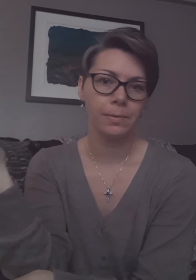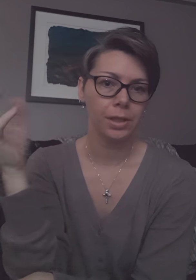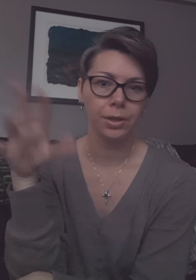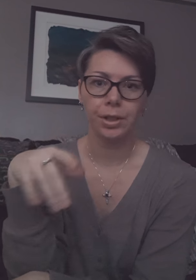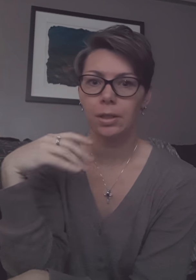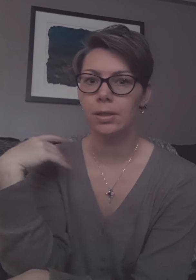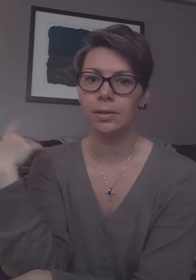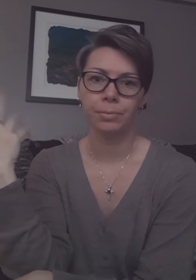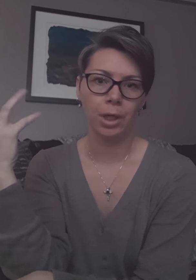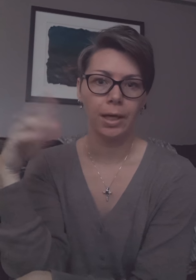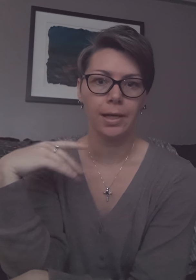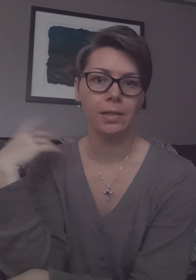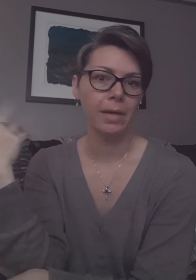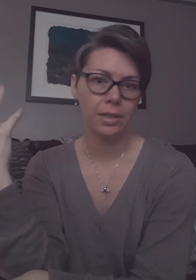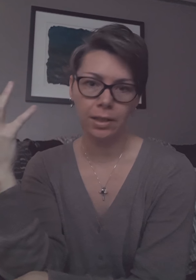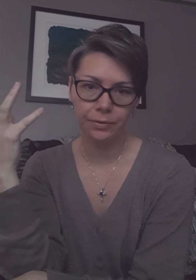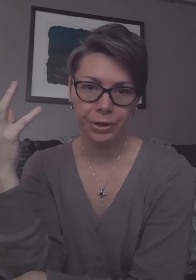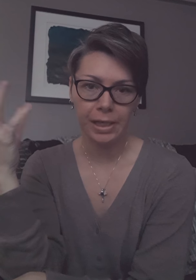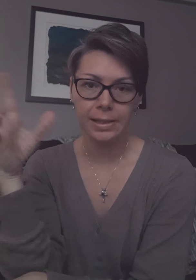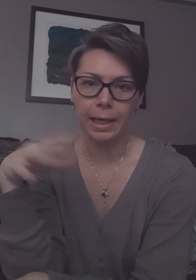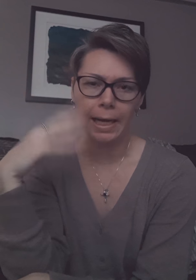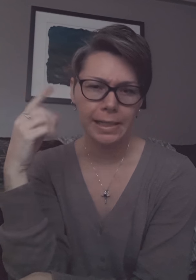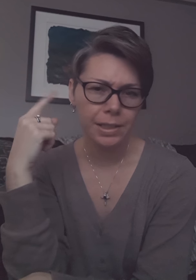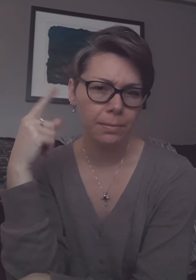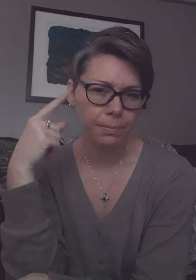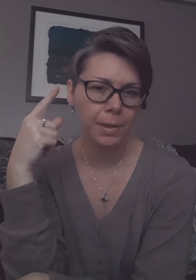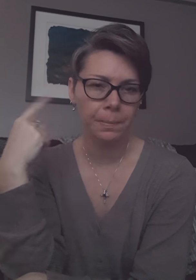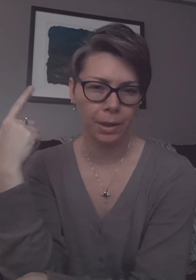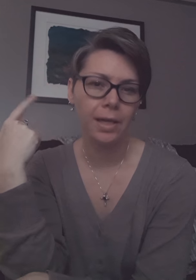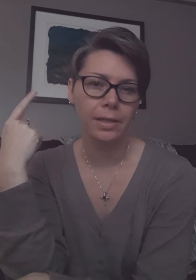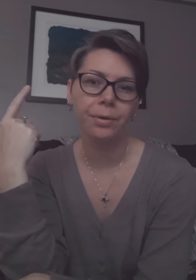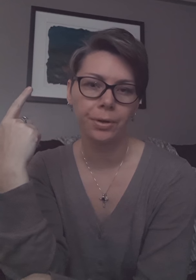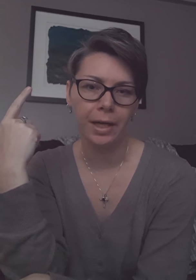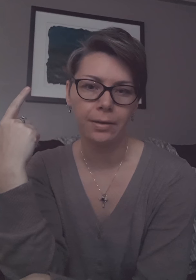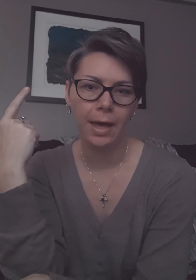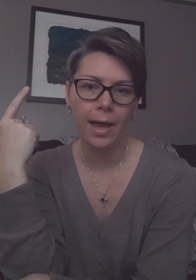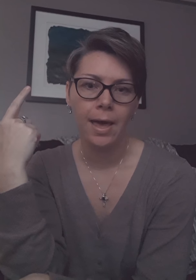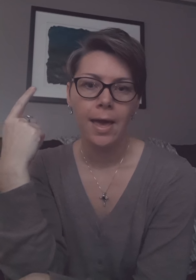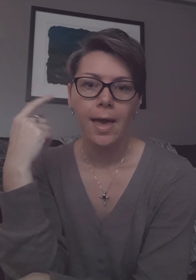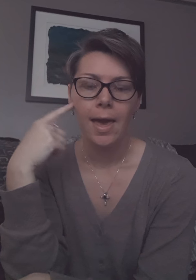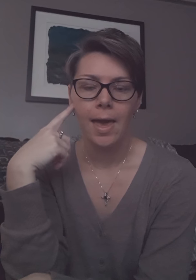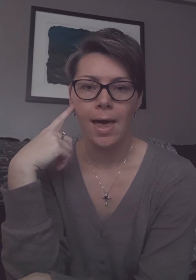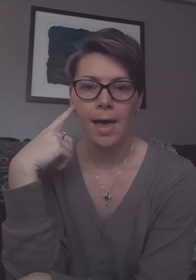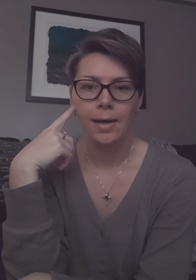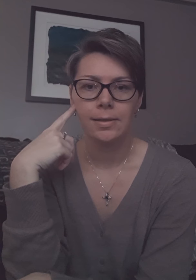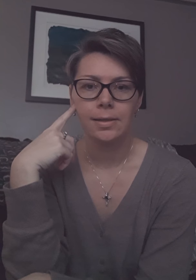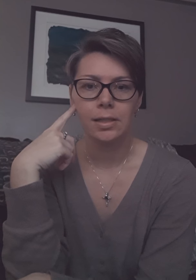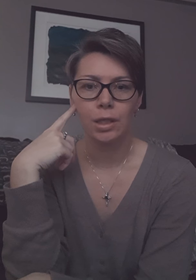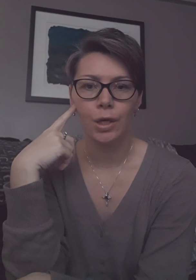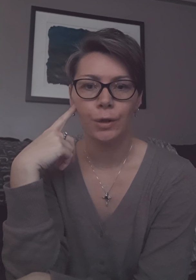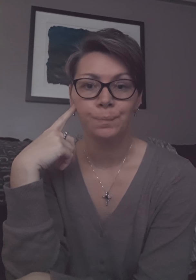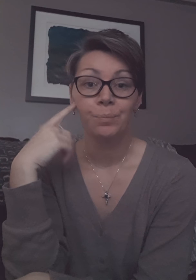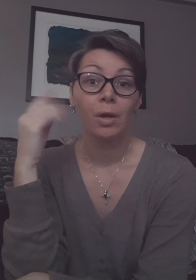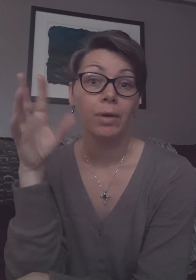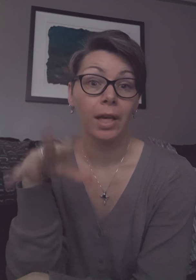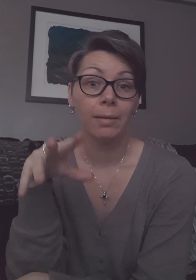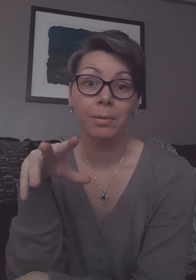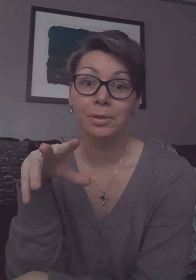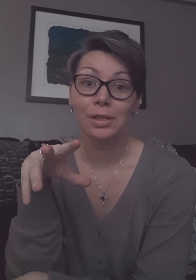materials and product and make deliveries like I need to be planned out around that and so when I come up with a